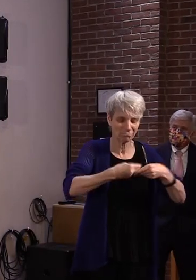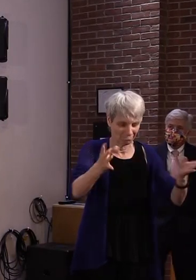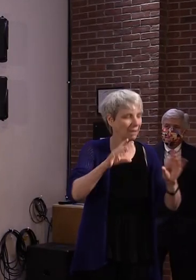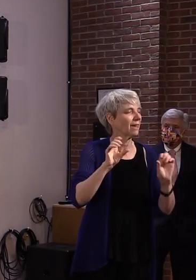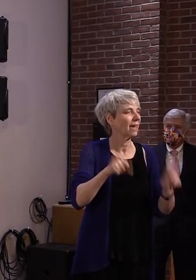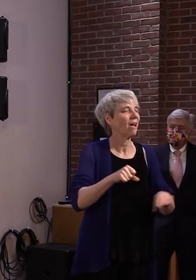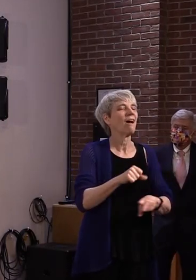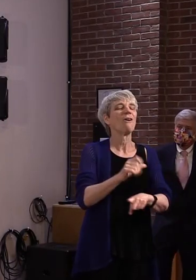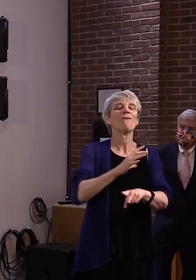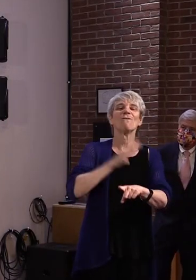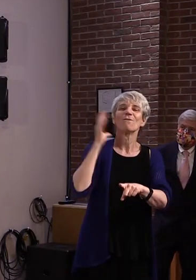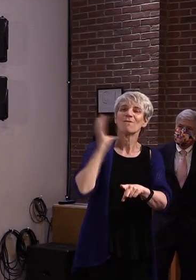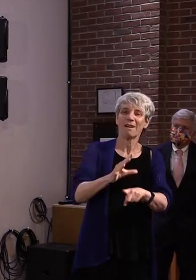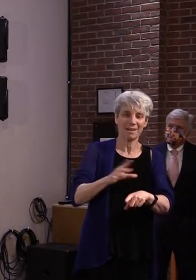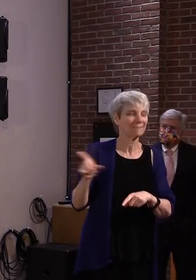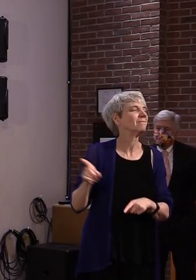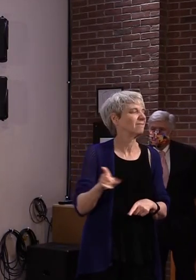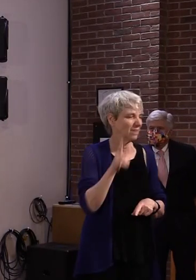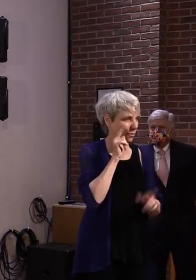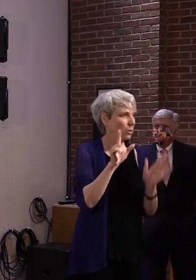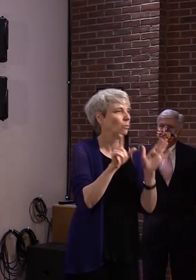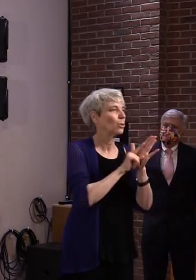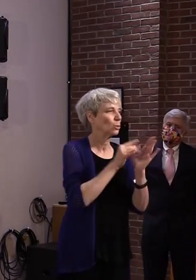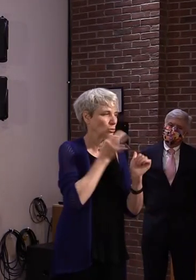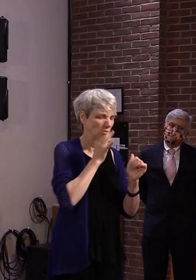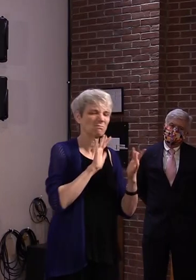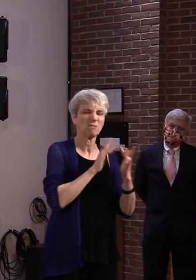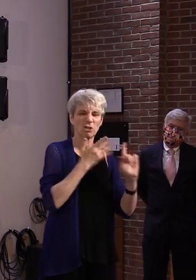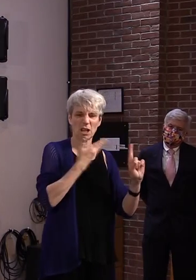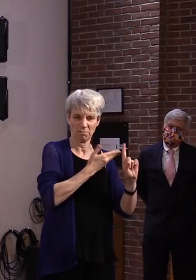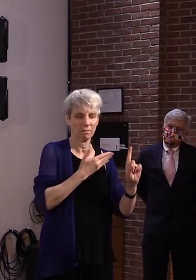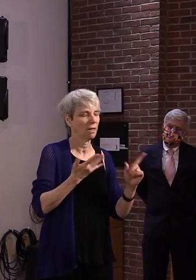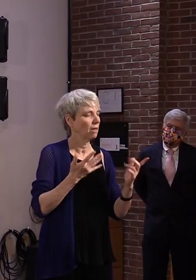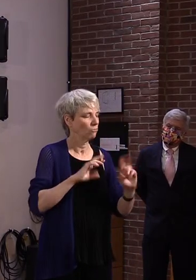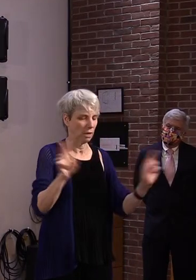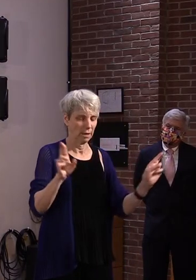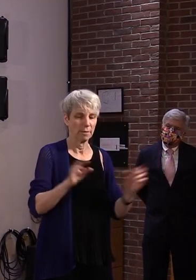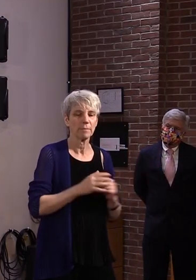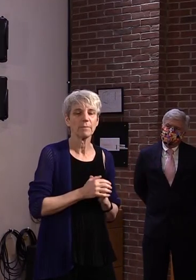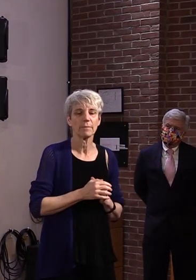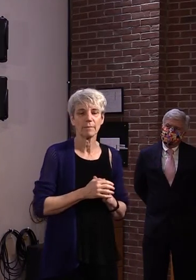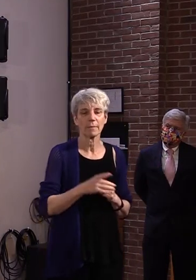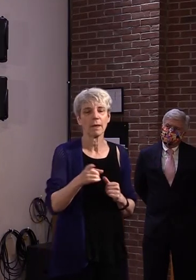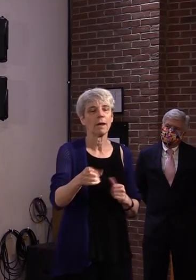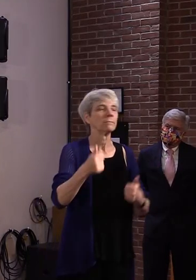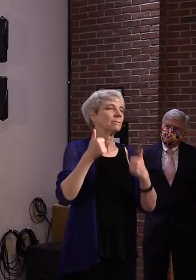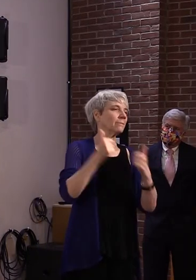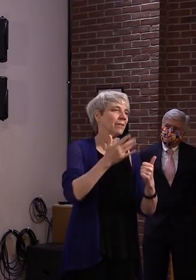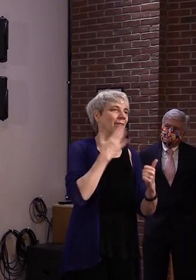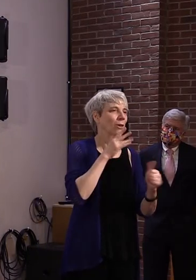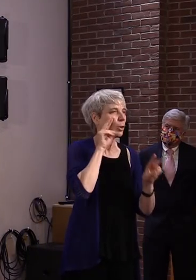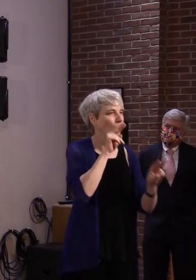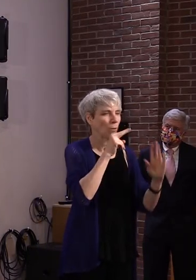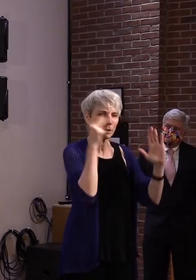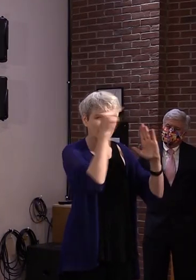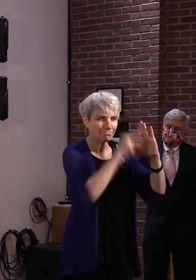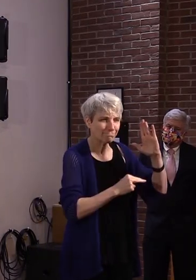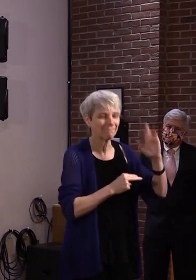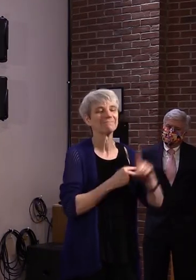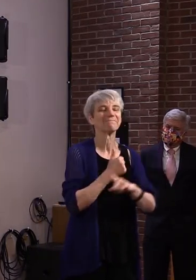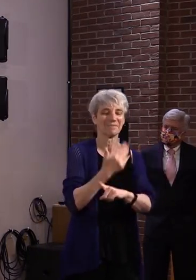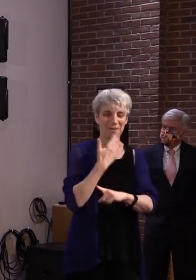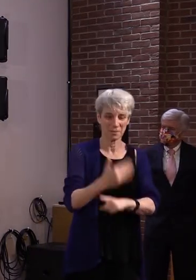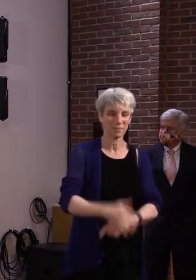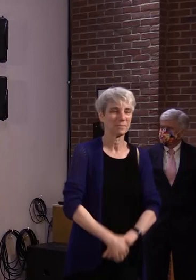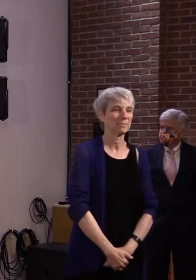So we will have them available. I look forward to checking those out. Thank you. Thank you.